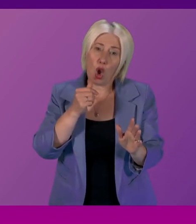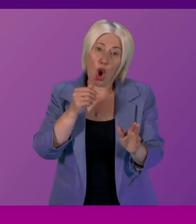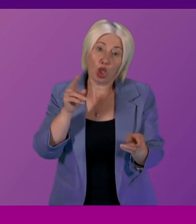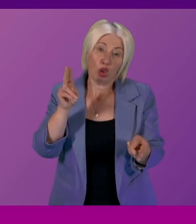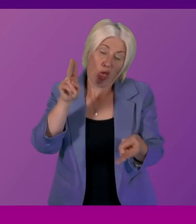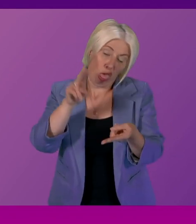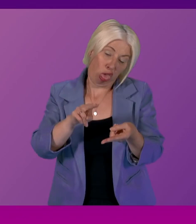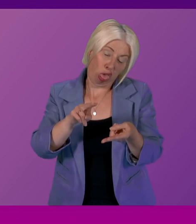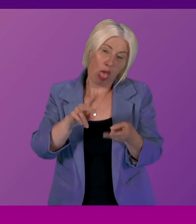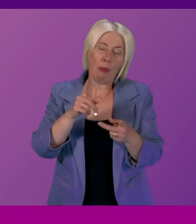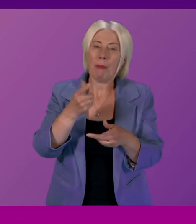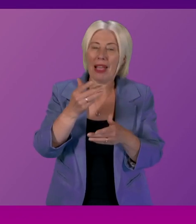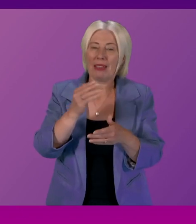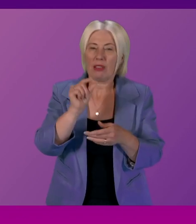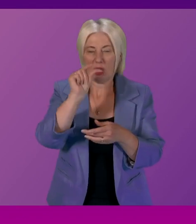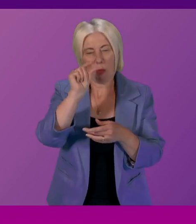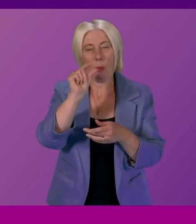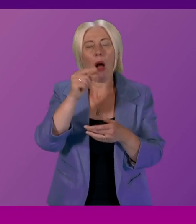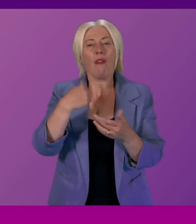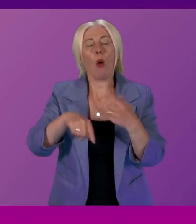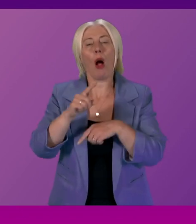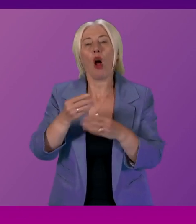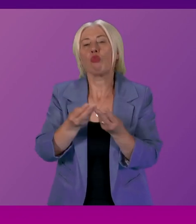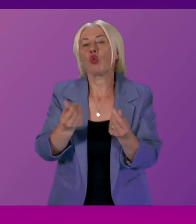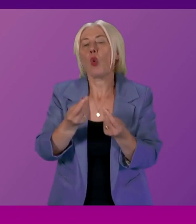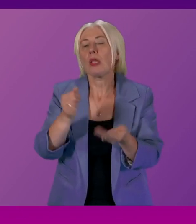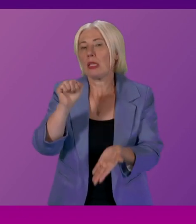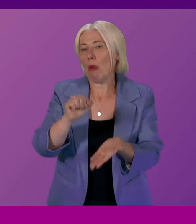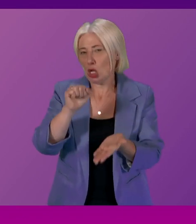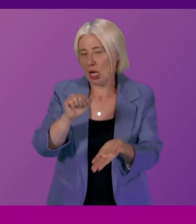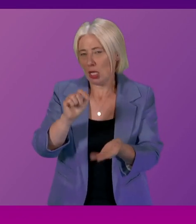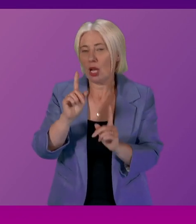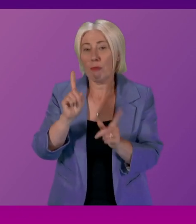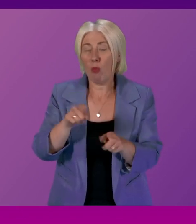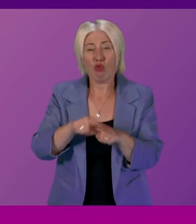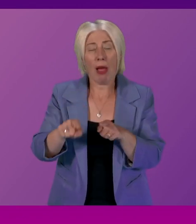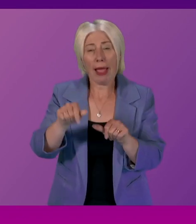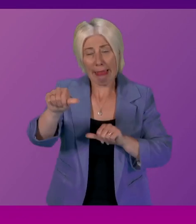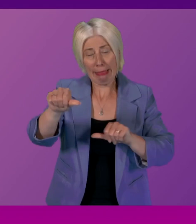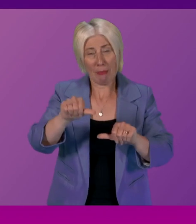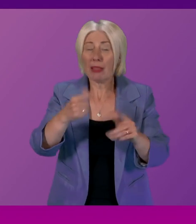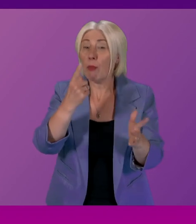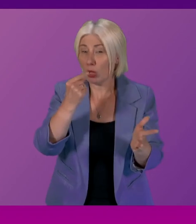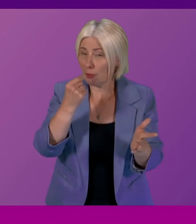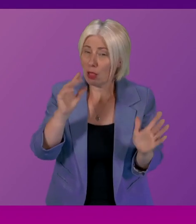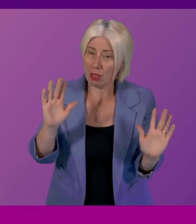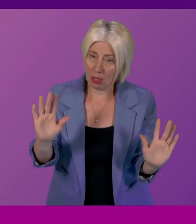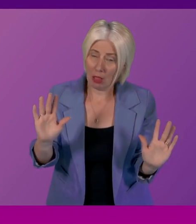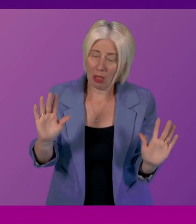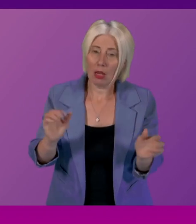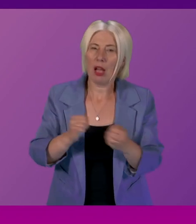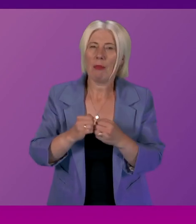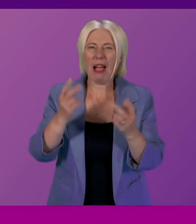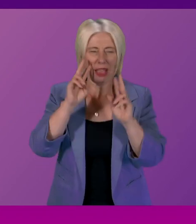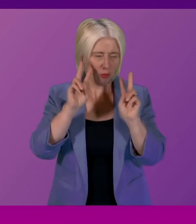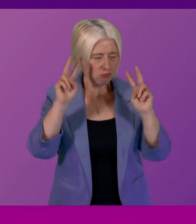it is a fraction of our resource budget it would be fair to say so we try to limit where we can I would need to look